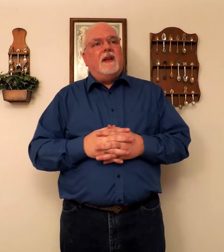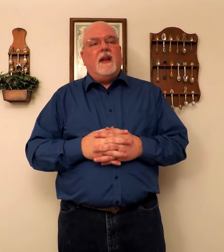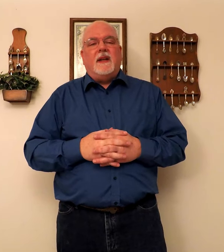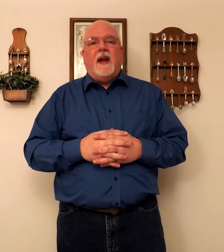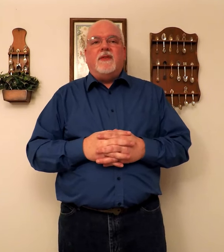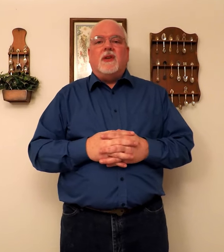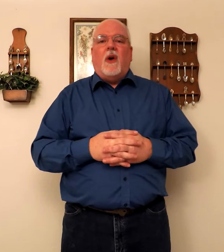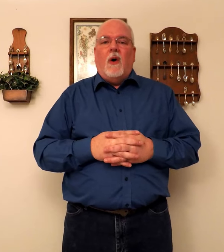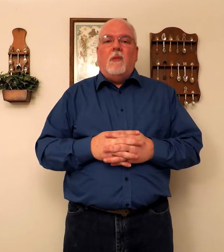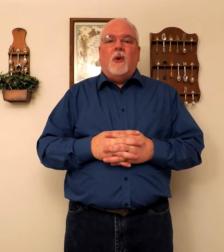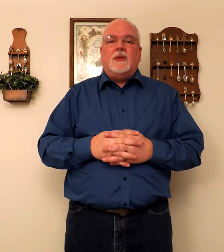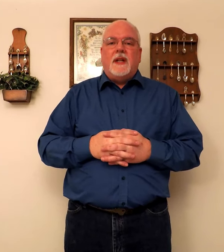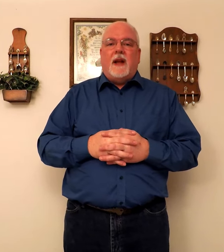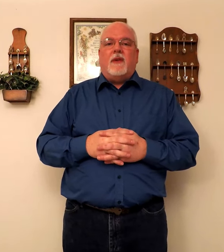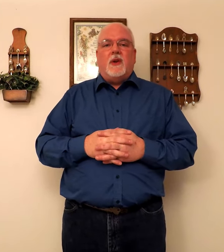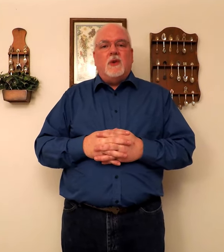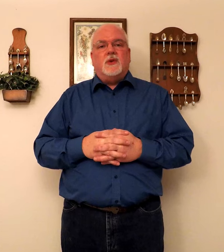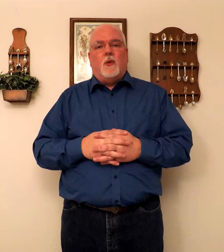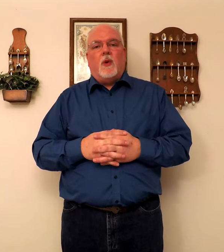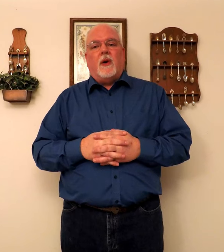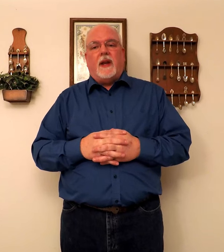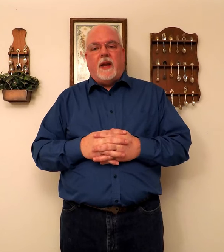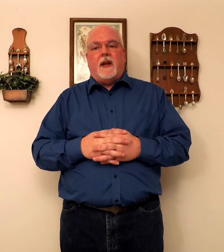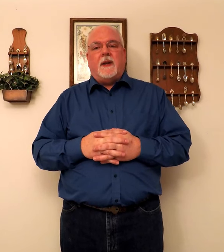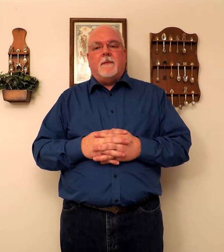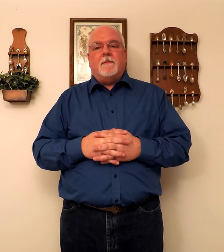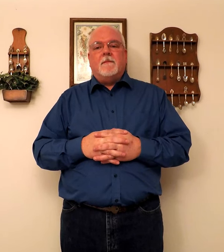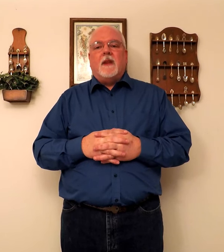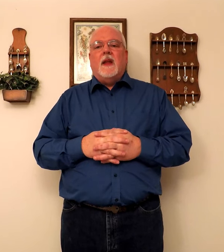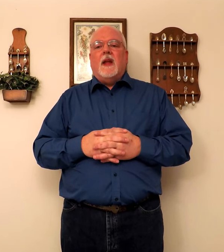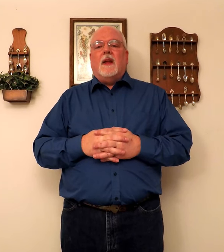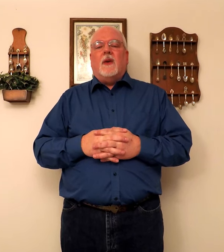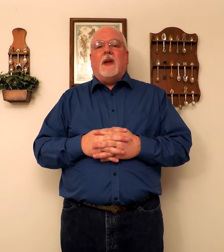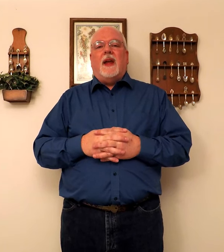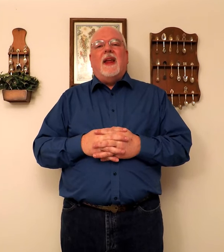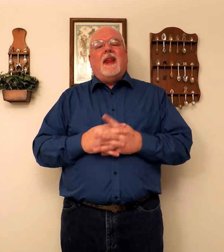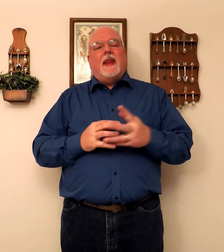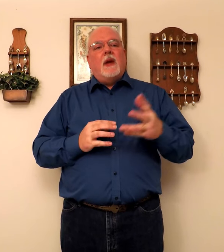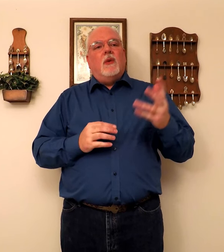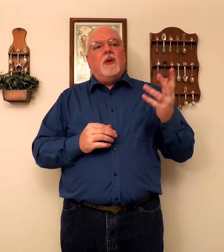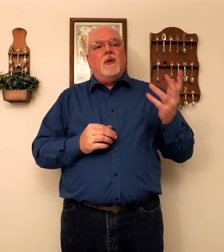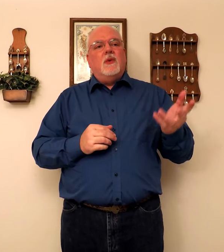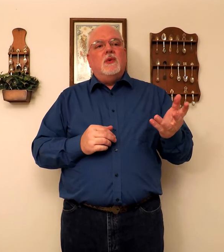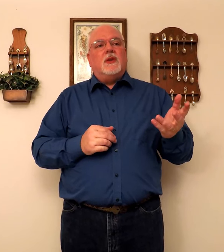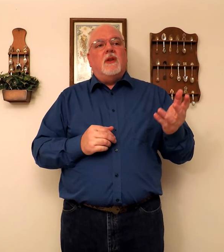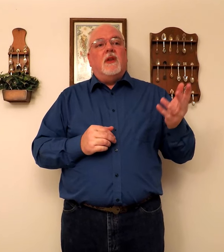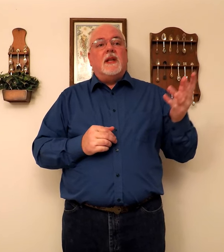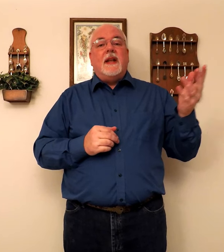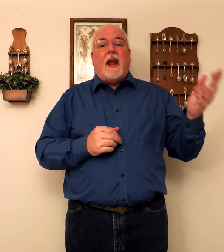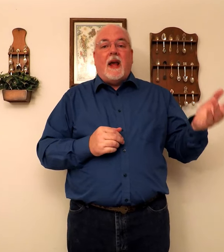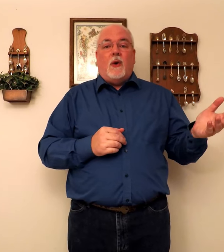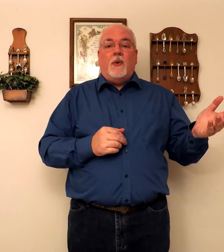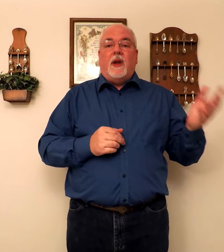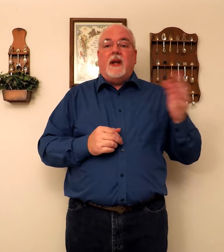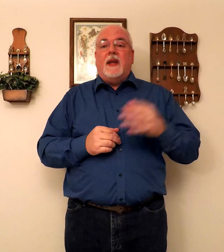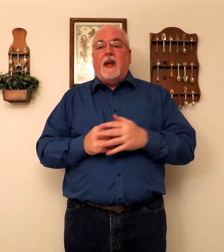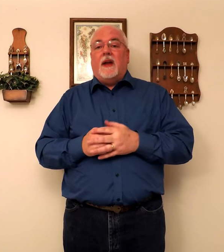the deaf kids almost never use the word it. It. Okay? They will use the noun again,